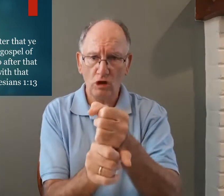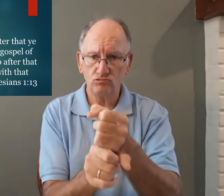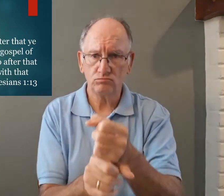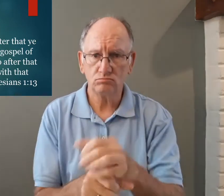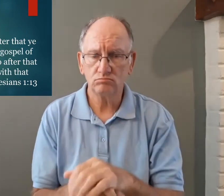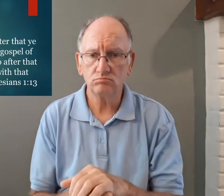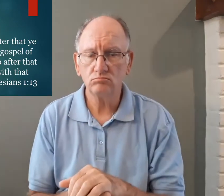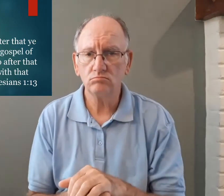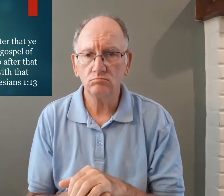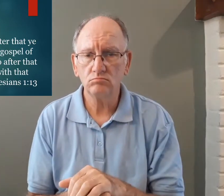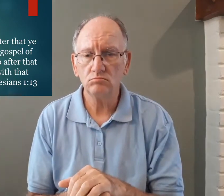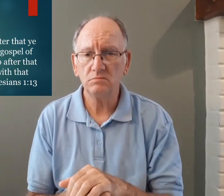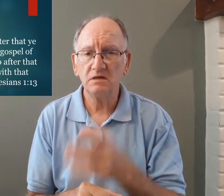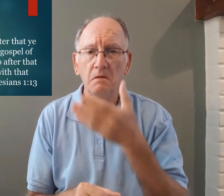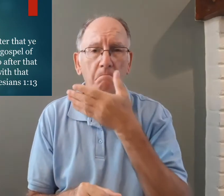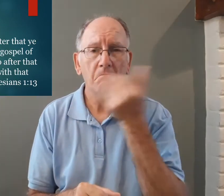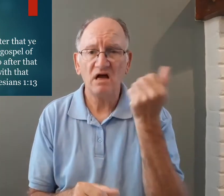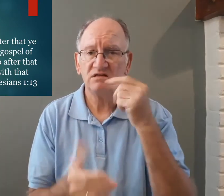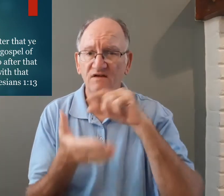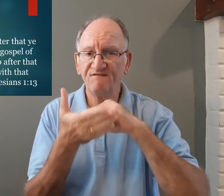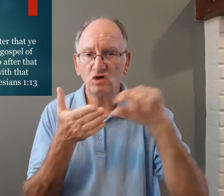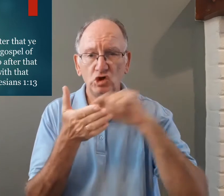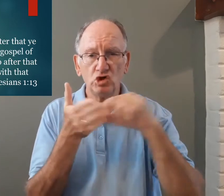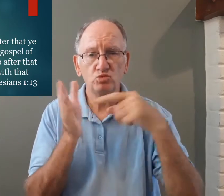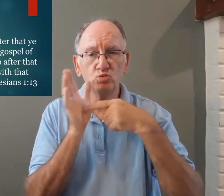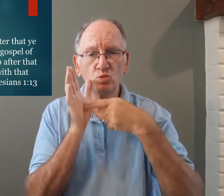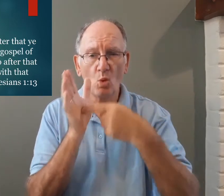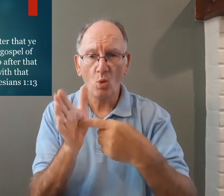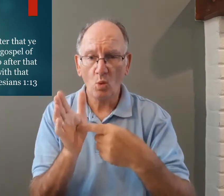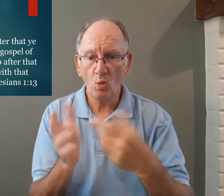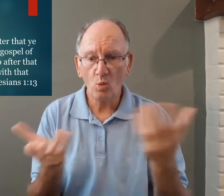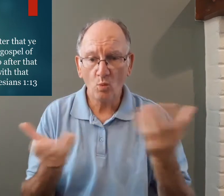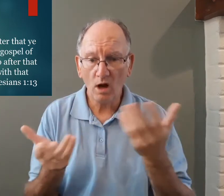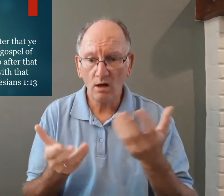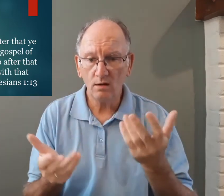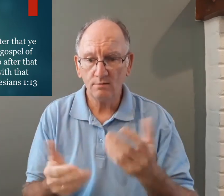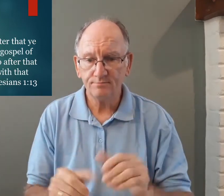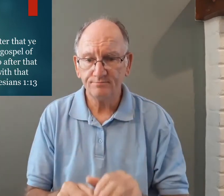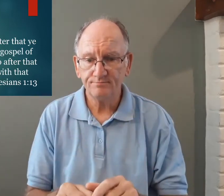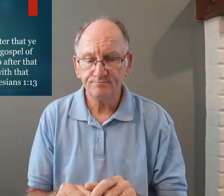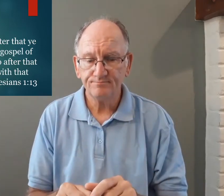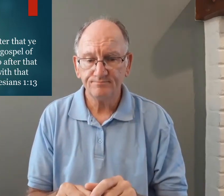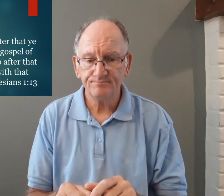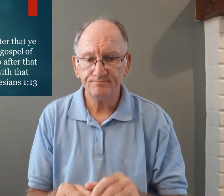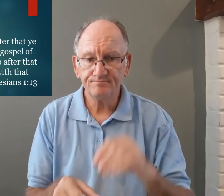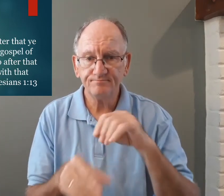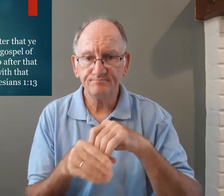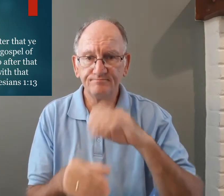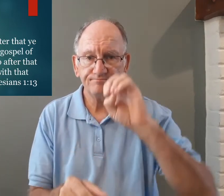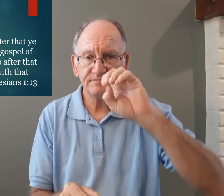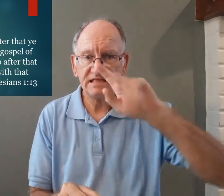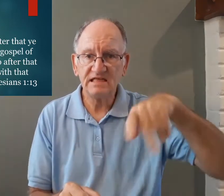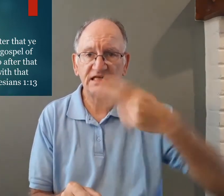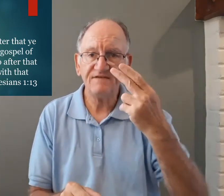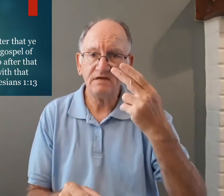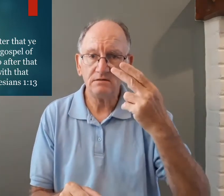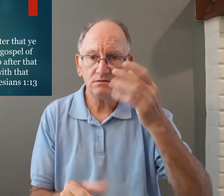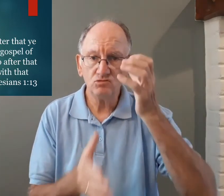believe and to trust and the best verse to show this is in Ephesians